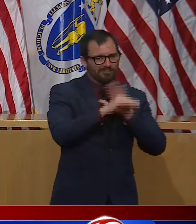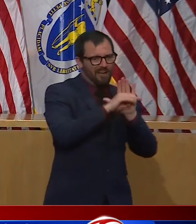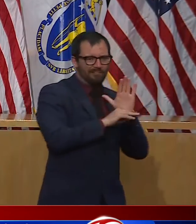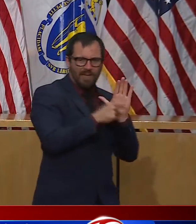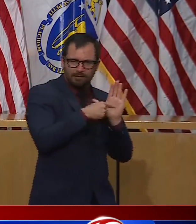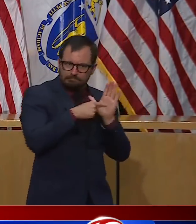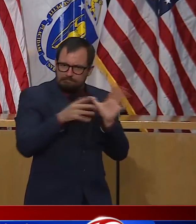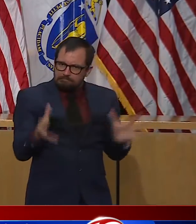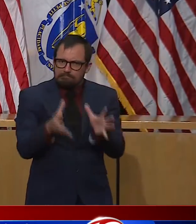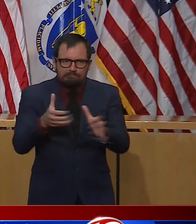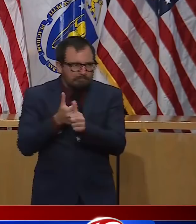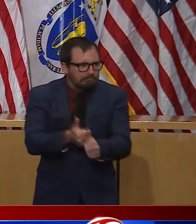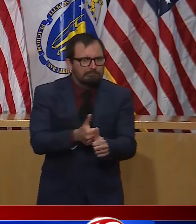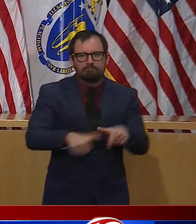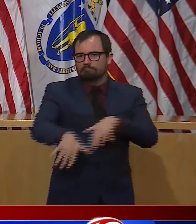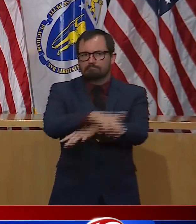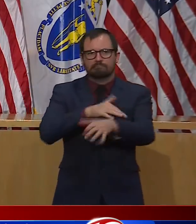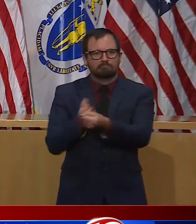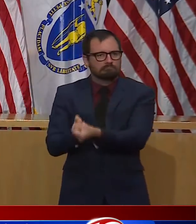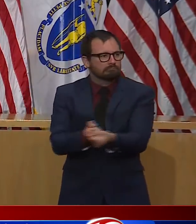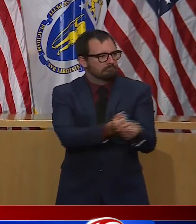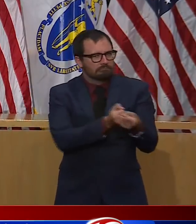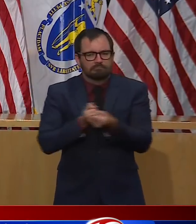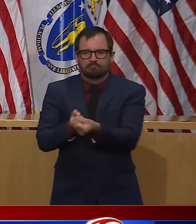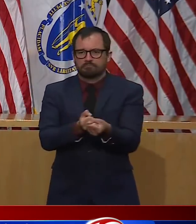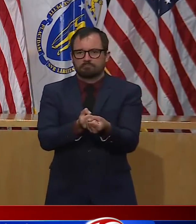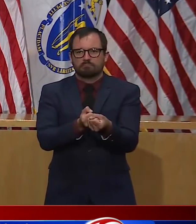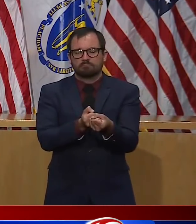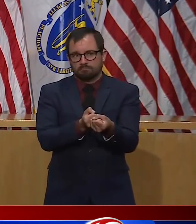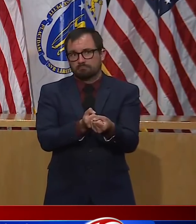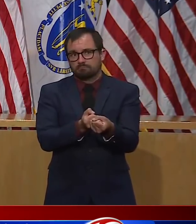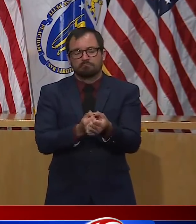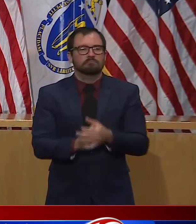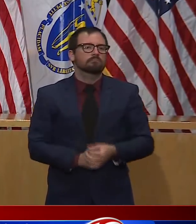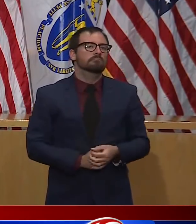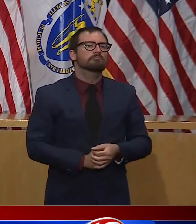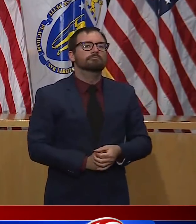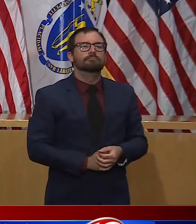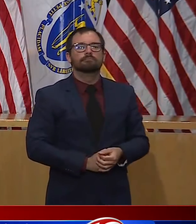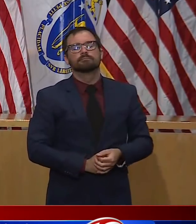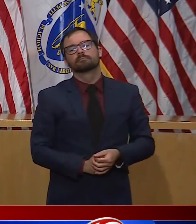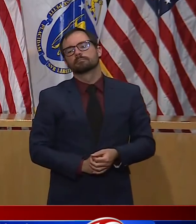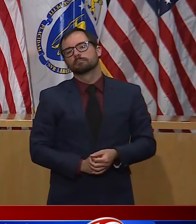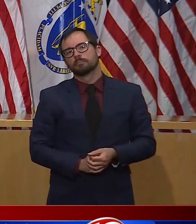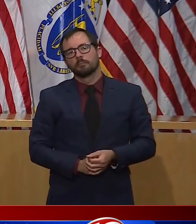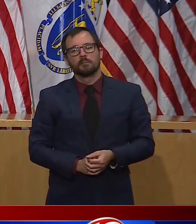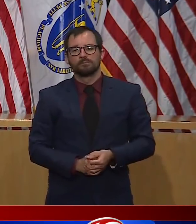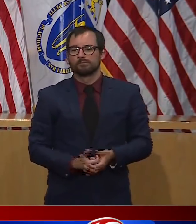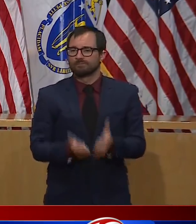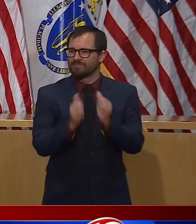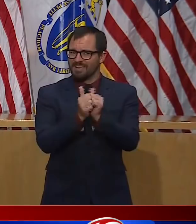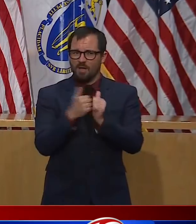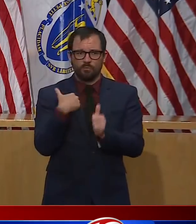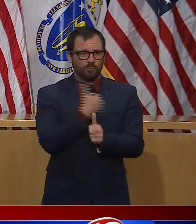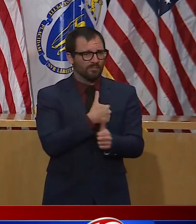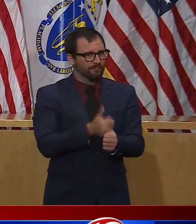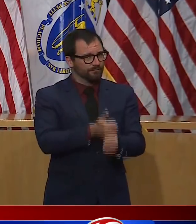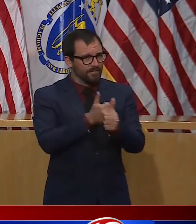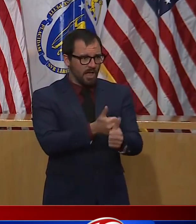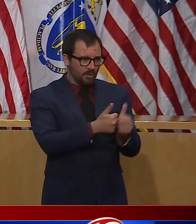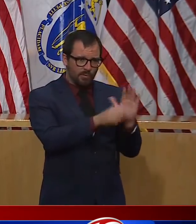everyone's responsibility. And how well we do them will dictate how well we open Massachusetts.